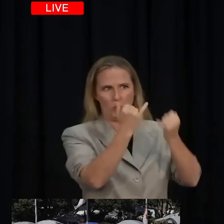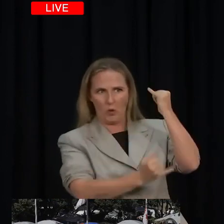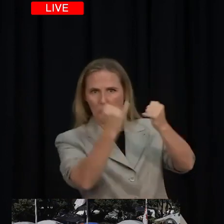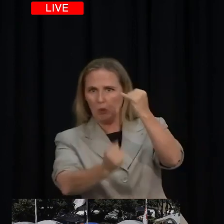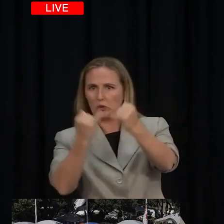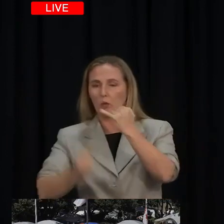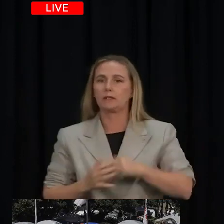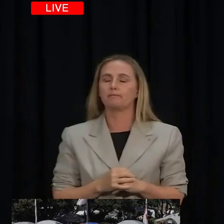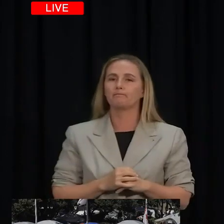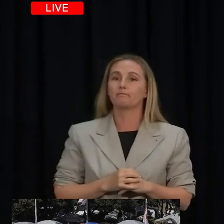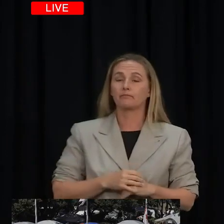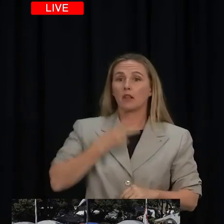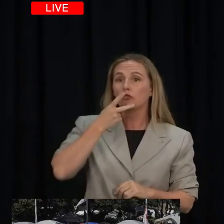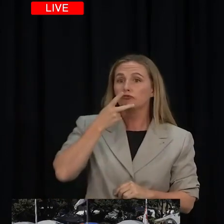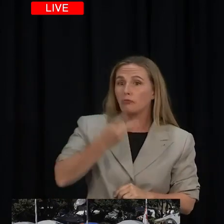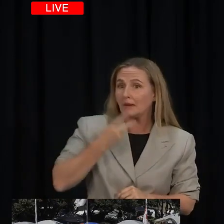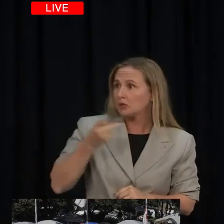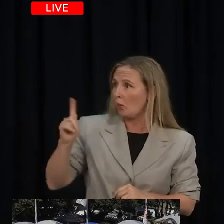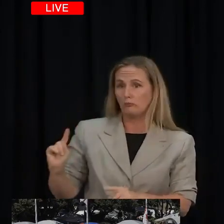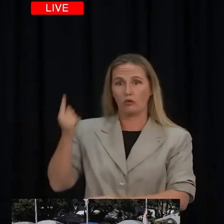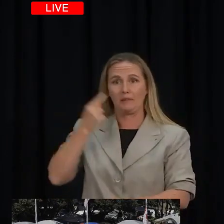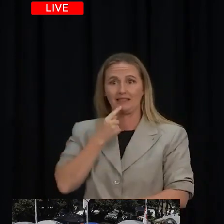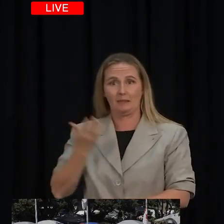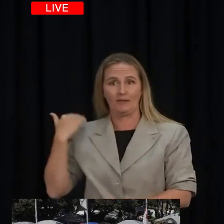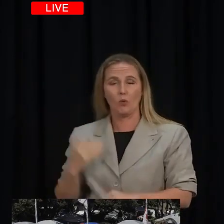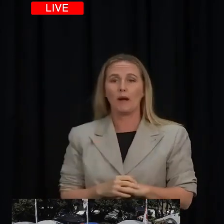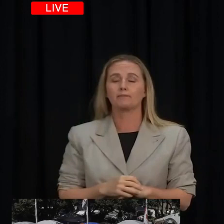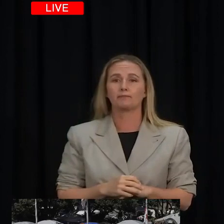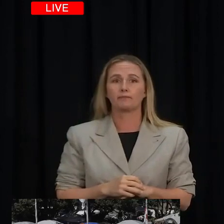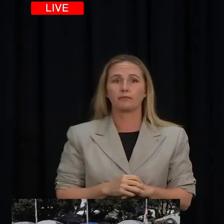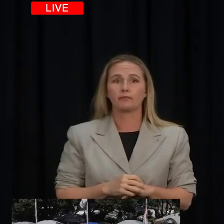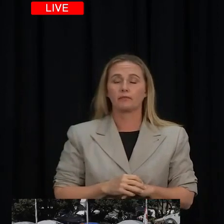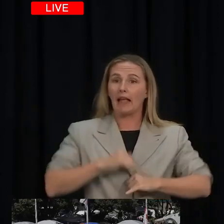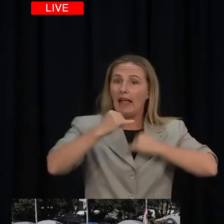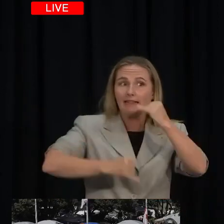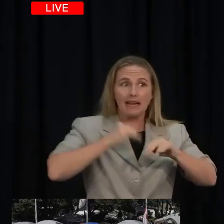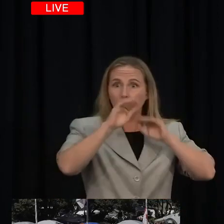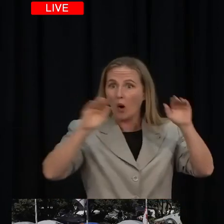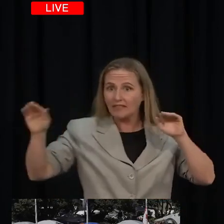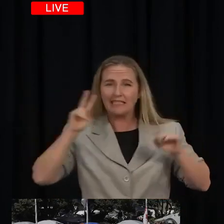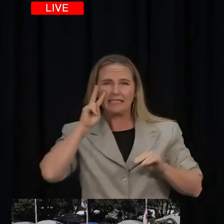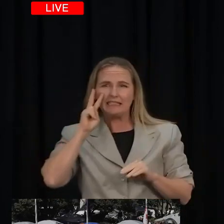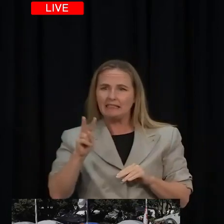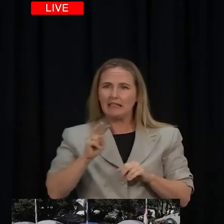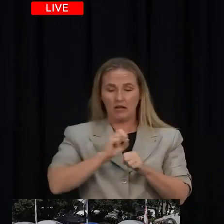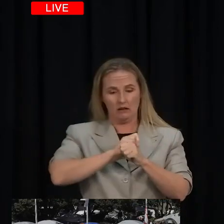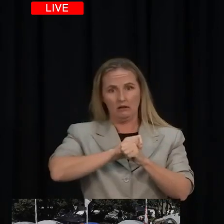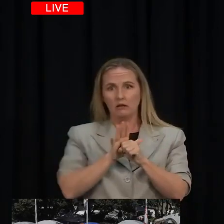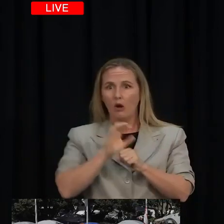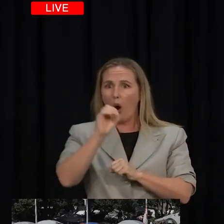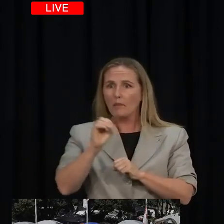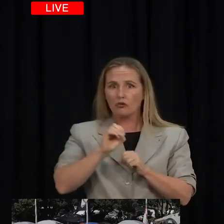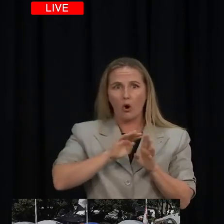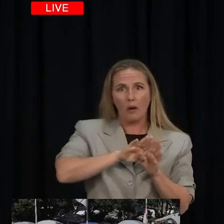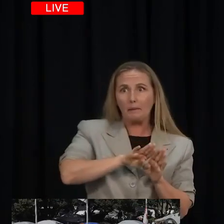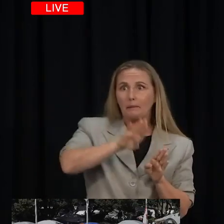reiterating something that the Prime Minister has said. We know from the international experience that Omicron cases rise rapidly but then hit a peak